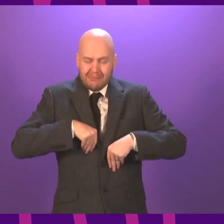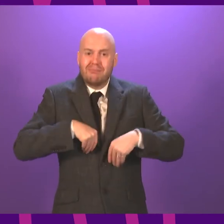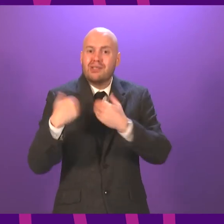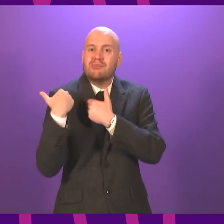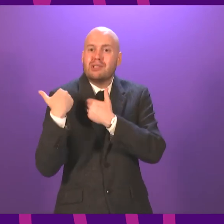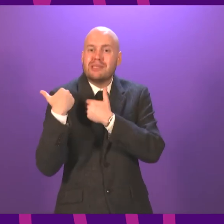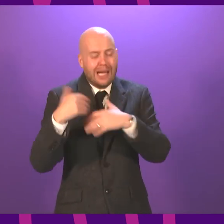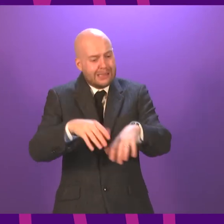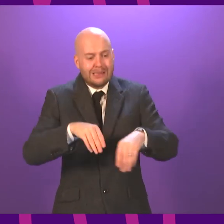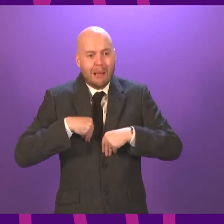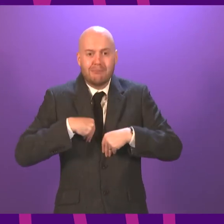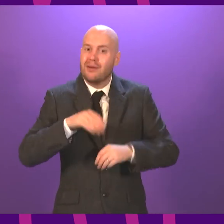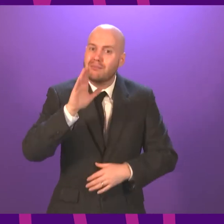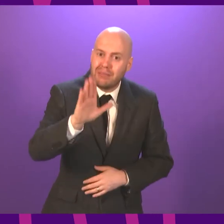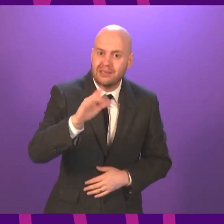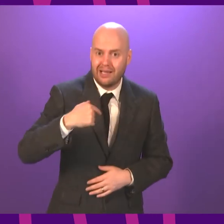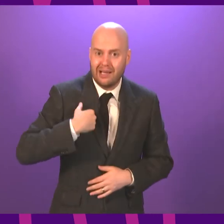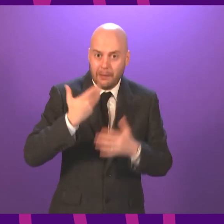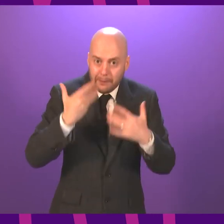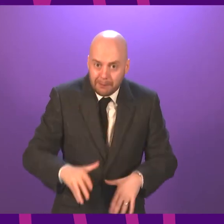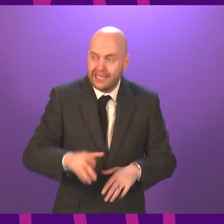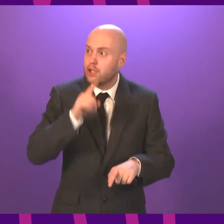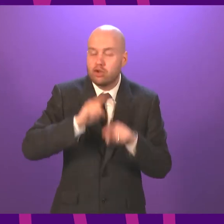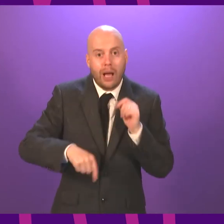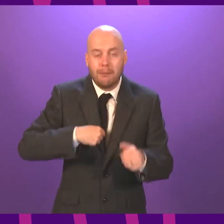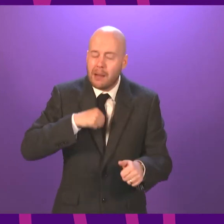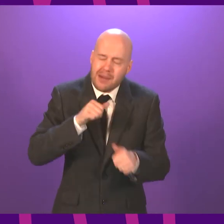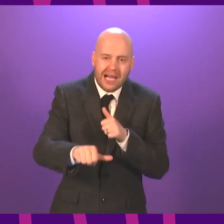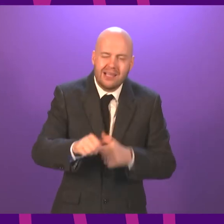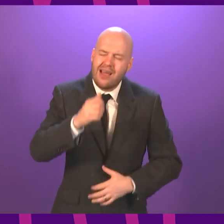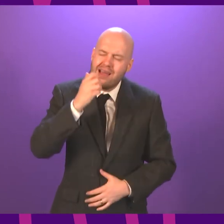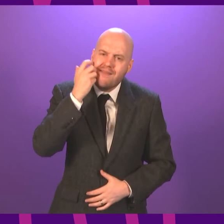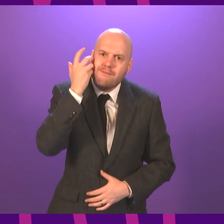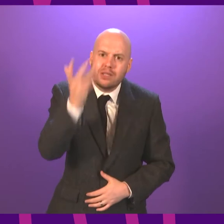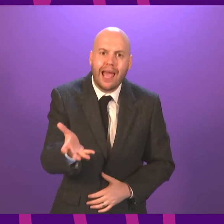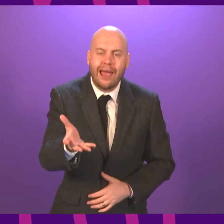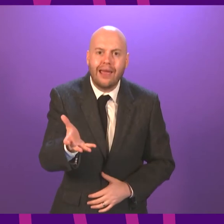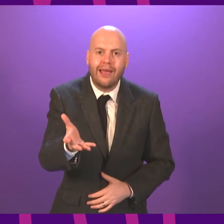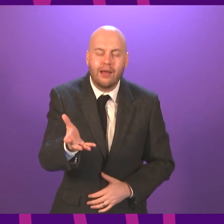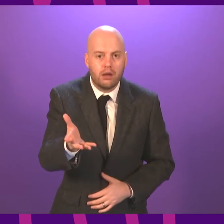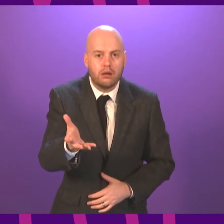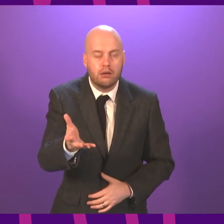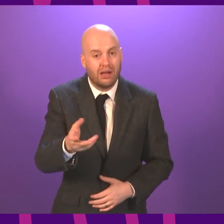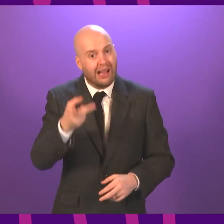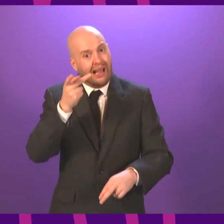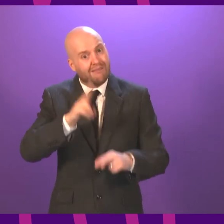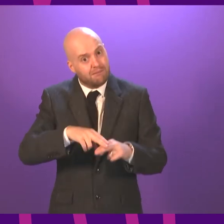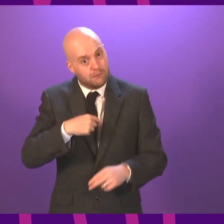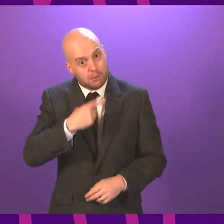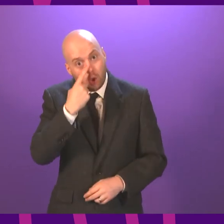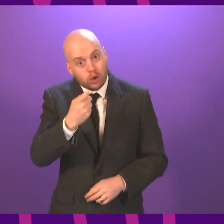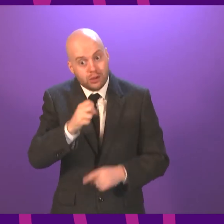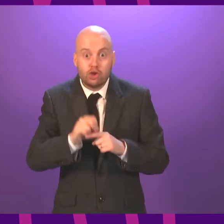my level best every single day of this pandemic to get the decisions right. If I could turn the clock back, would we go into lockdown